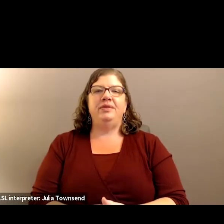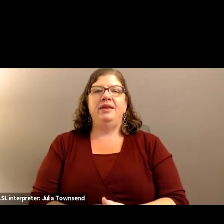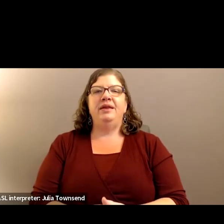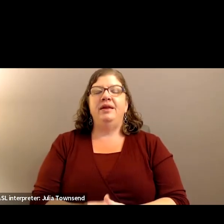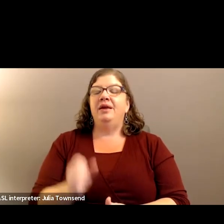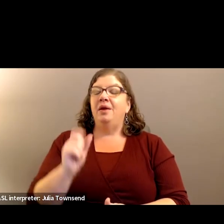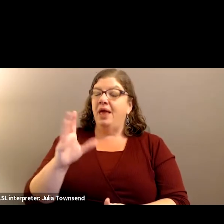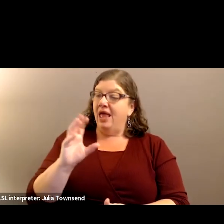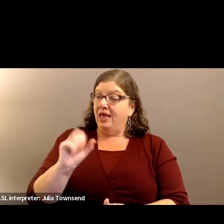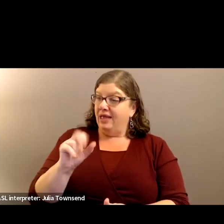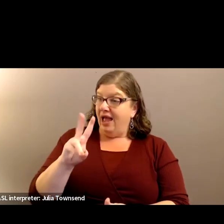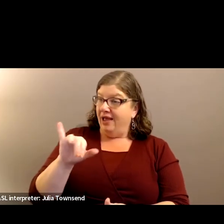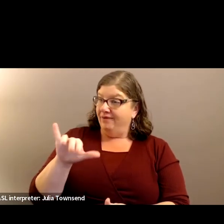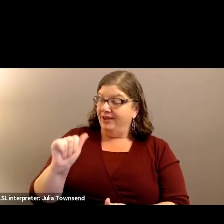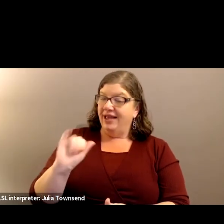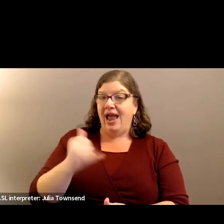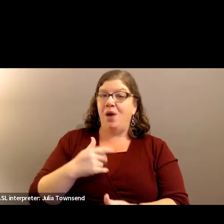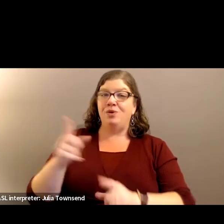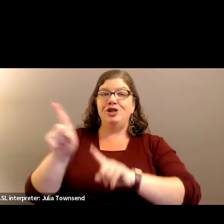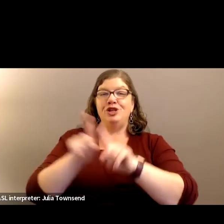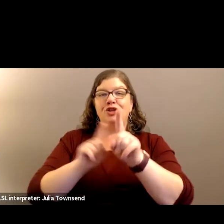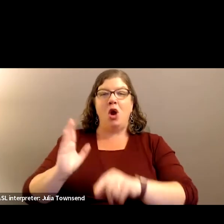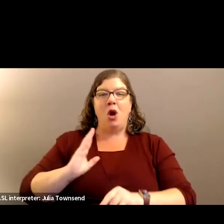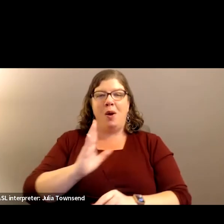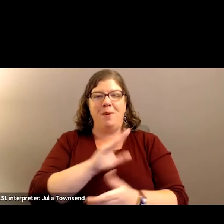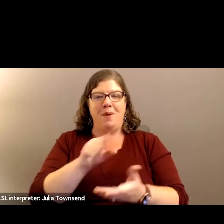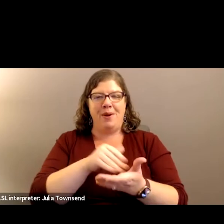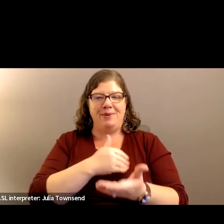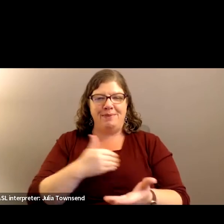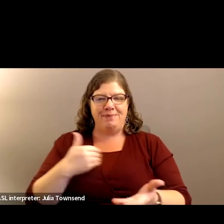Okay, Kavya, our star board member.